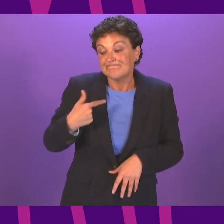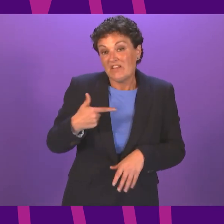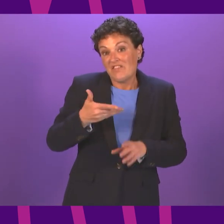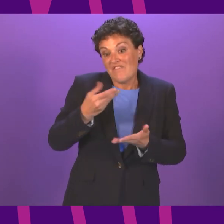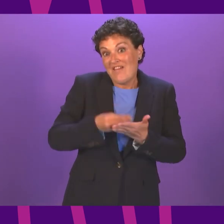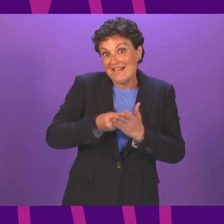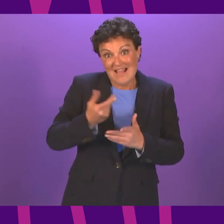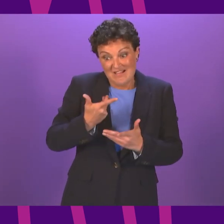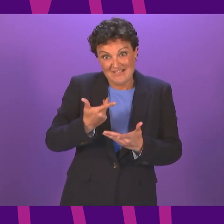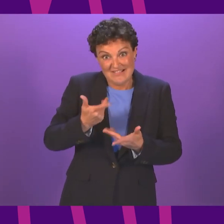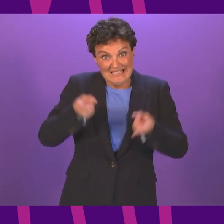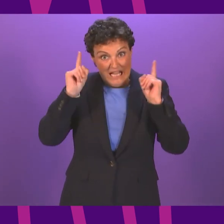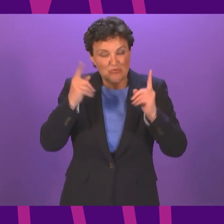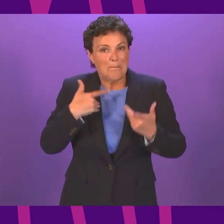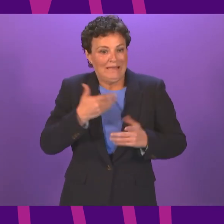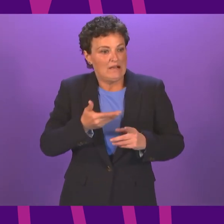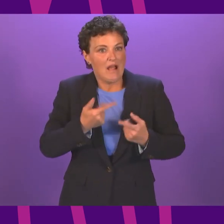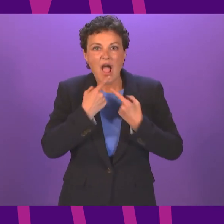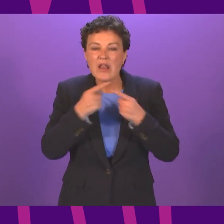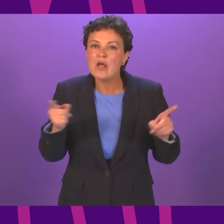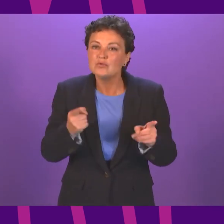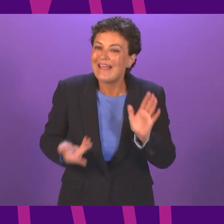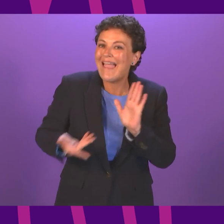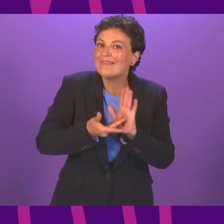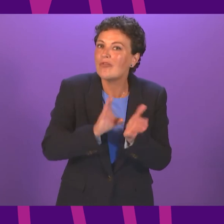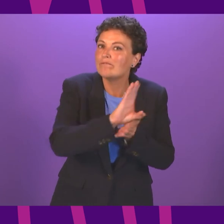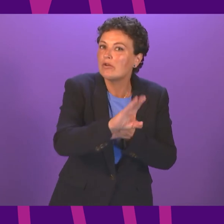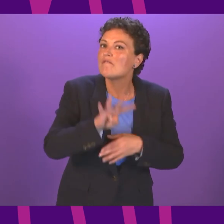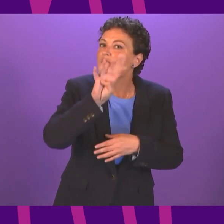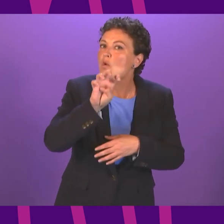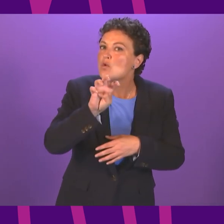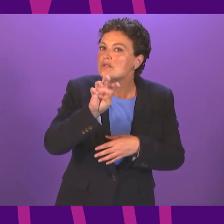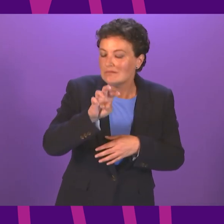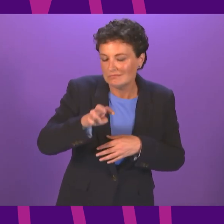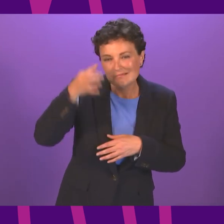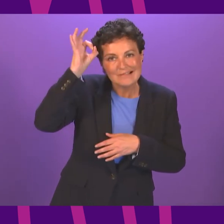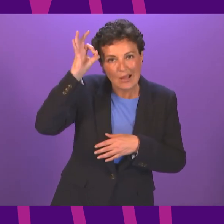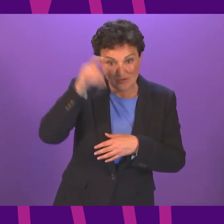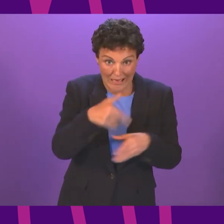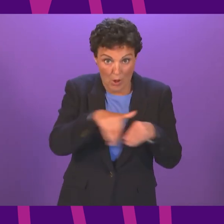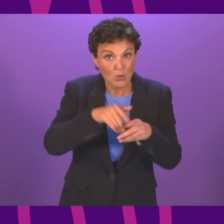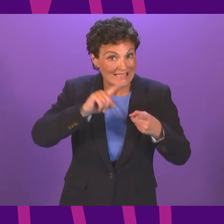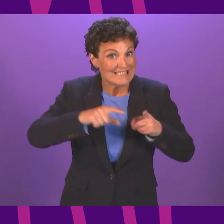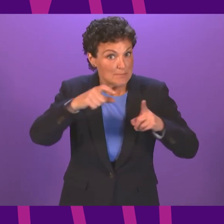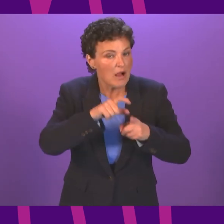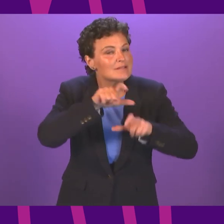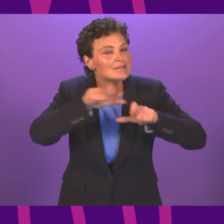additional funding for the 14 local authority areas, which includes Eastern Bartonshire, that have remained for now in Level 2. This includes